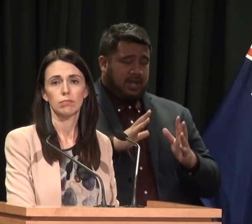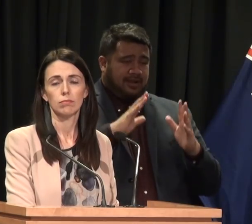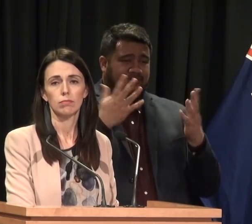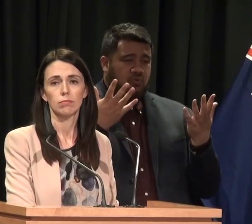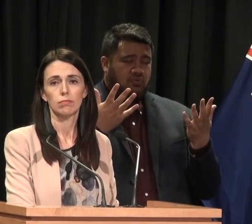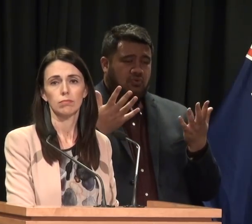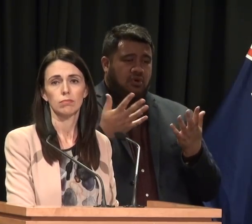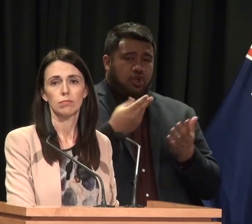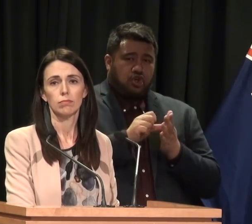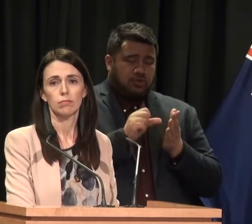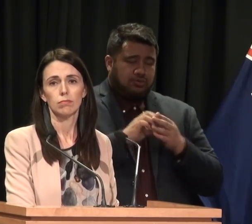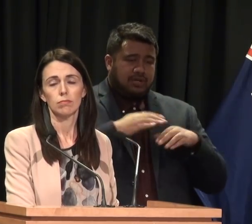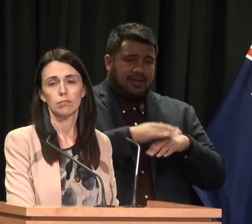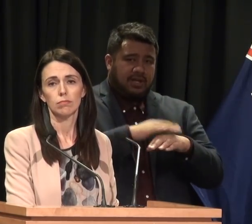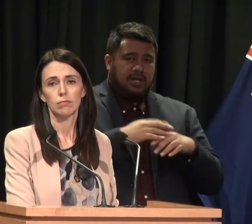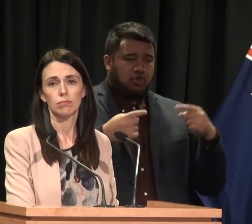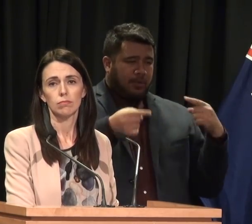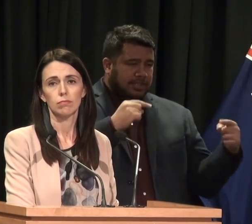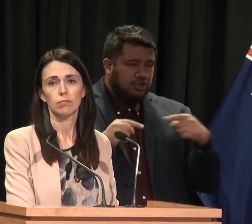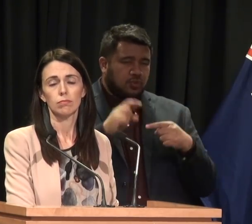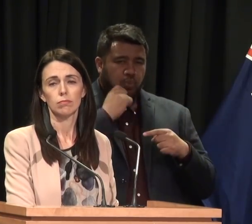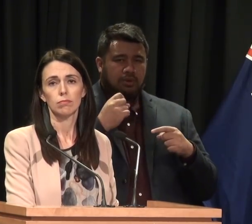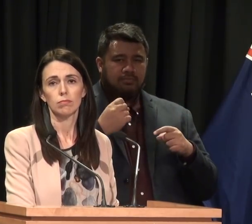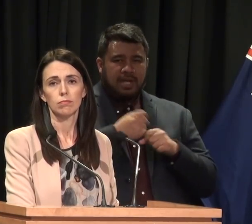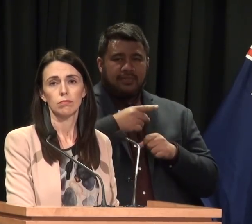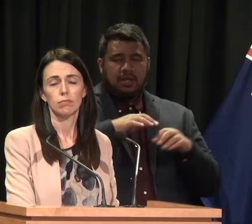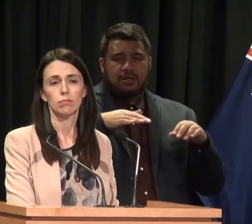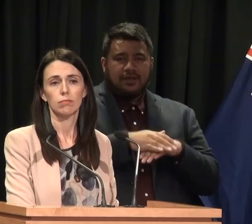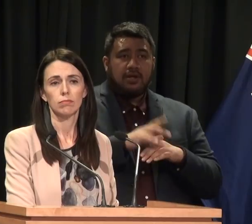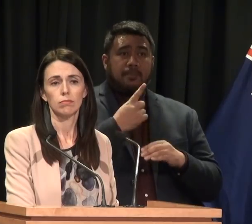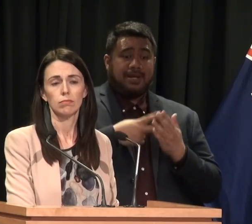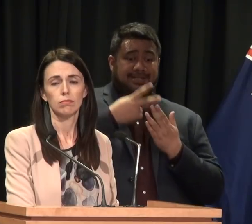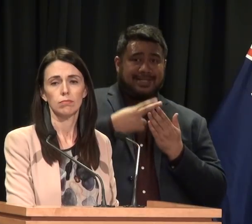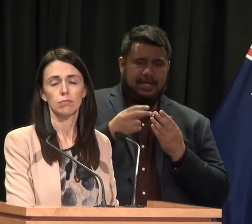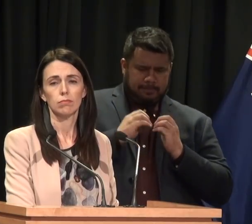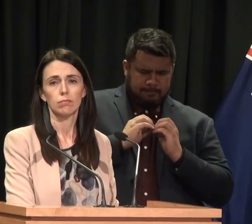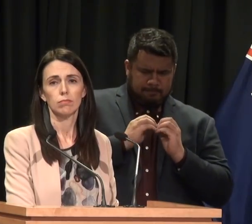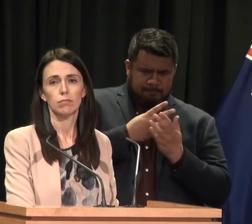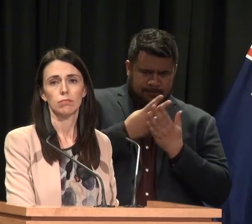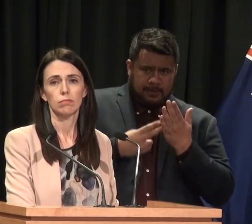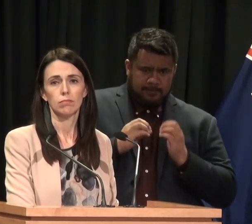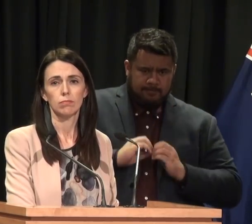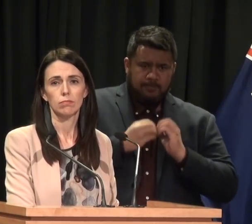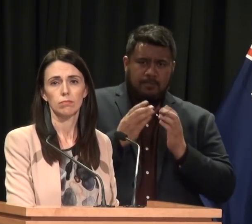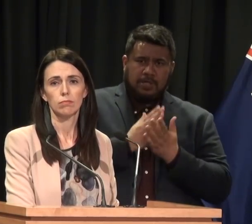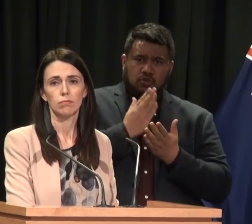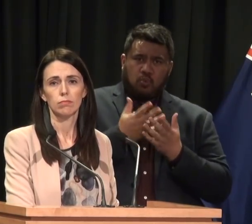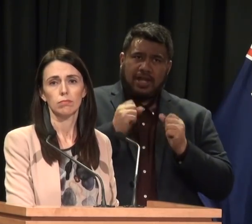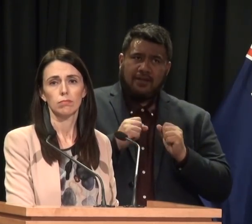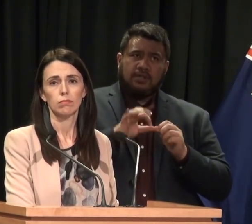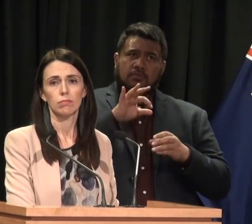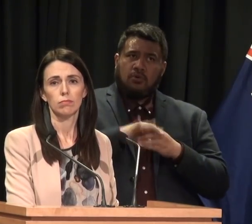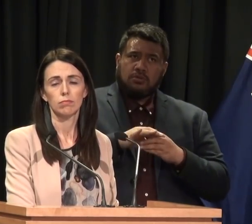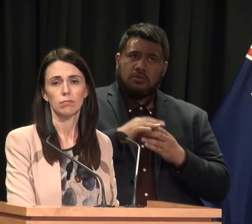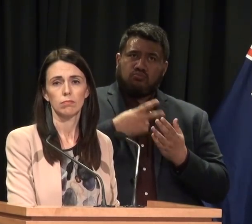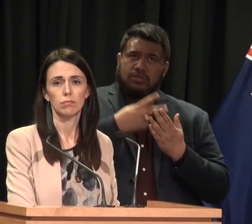will come to play. But obviously part of the design of the scheme is the way in which we build up such a deposit protection scheme.